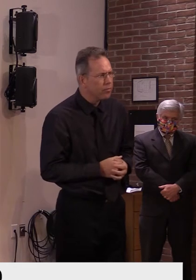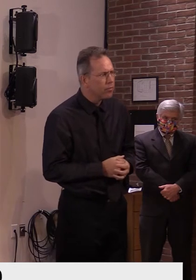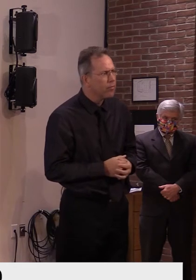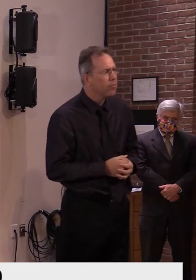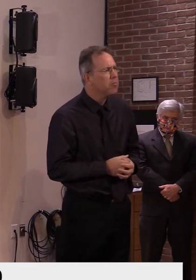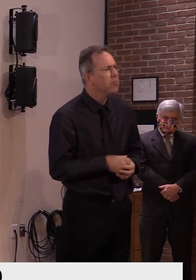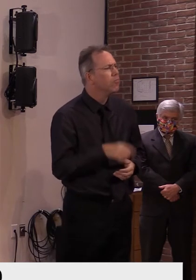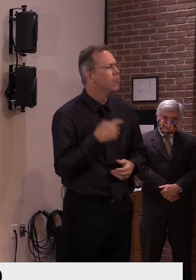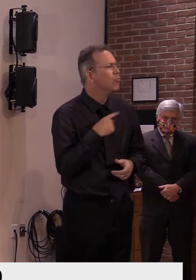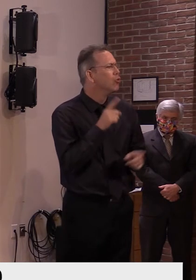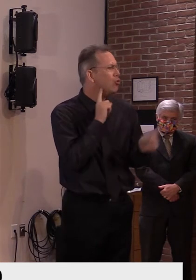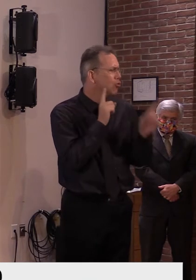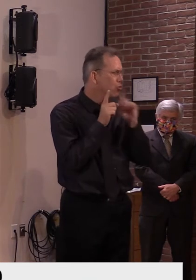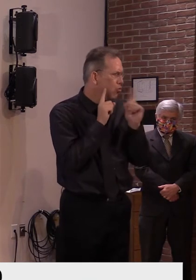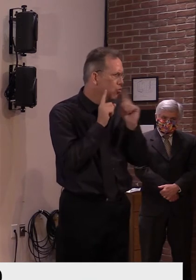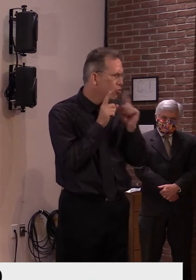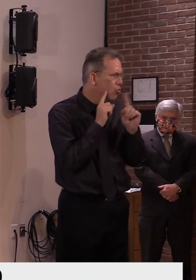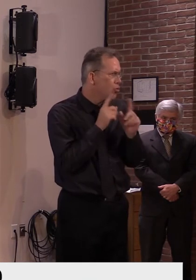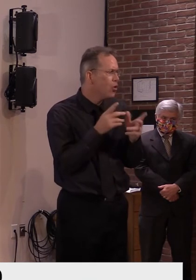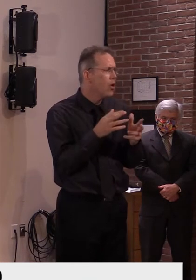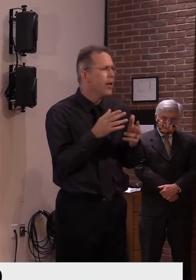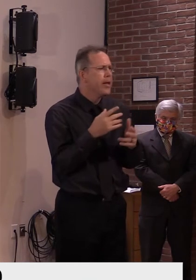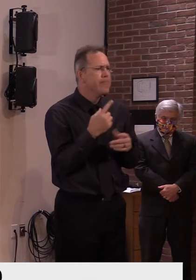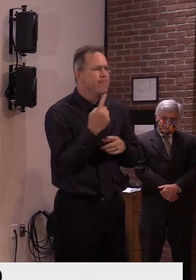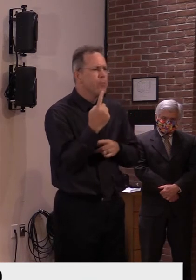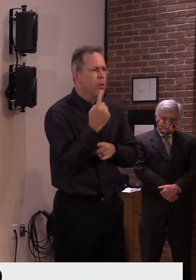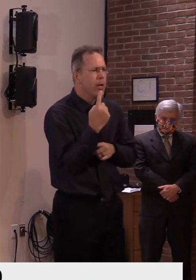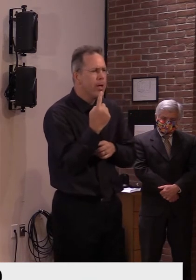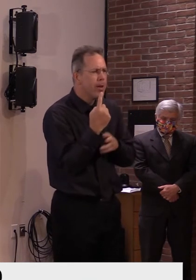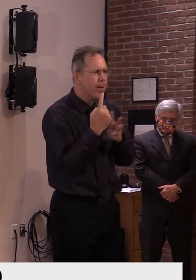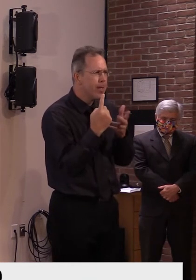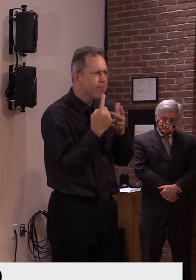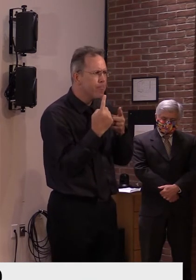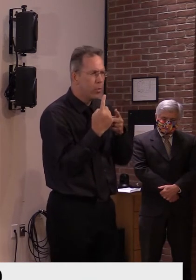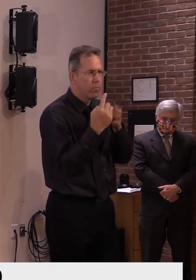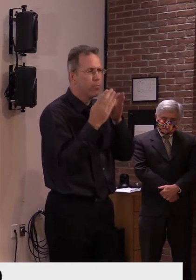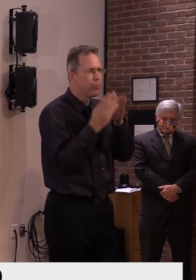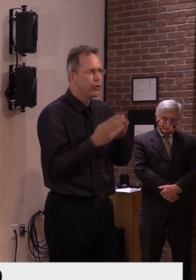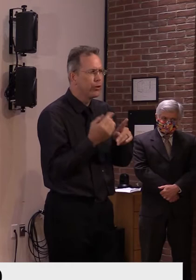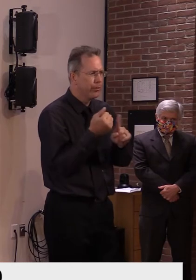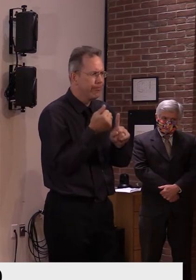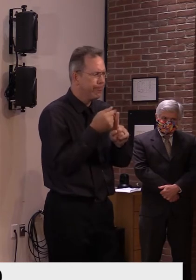a parent and that, um, there was, um,